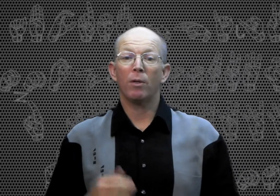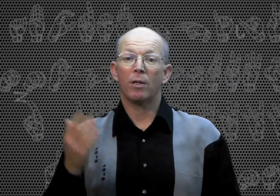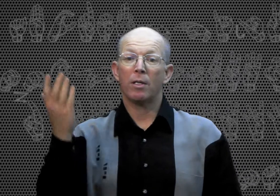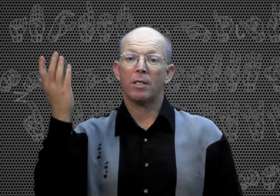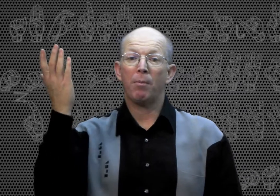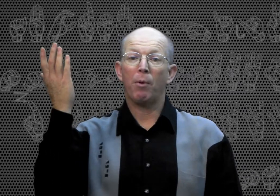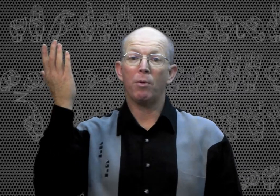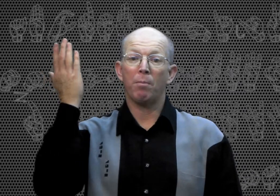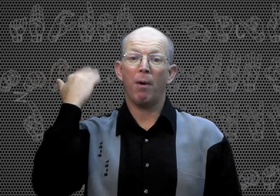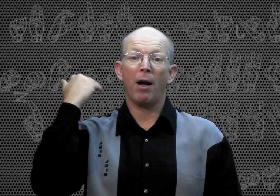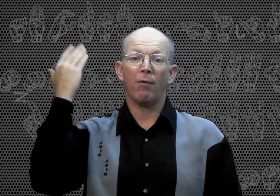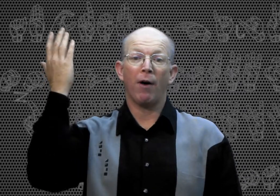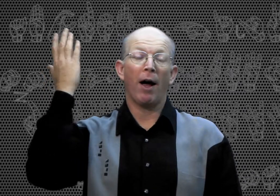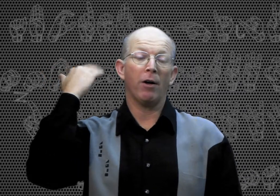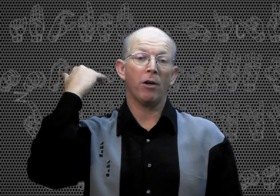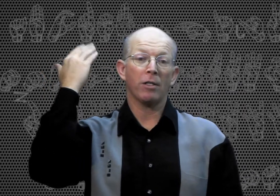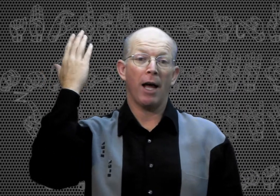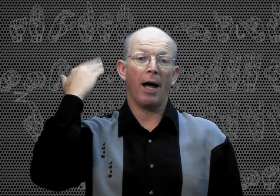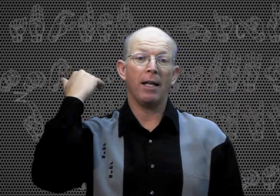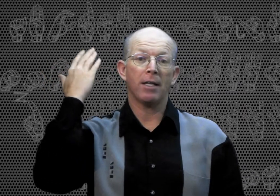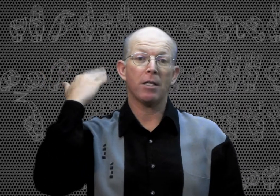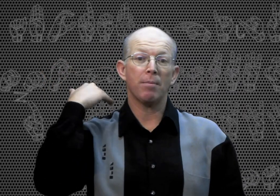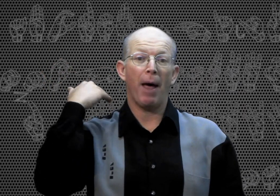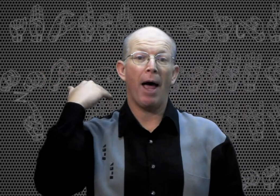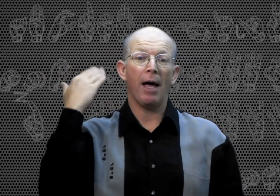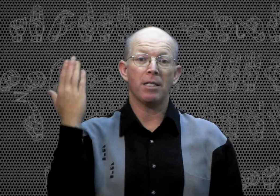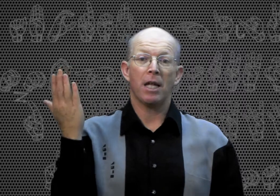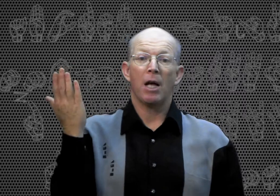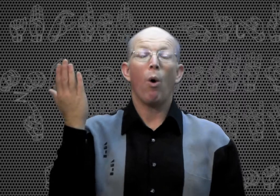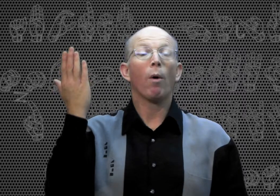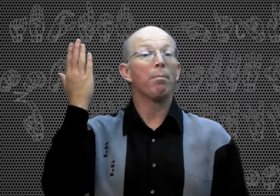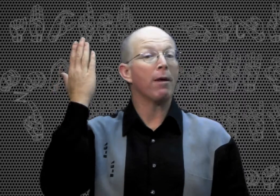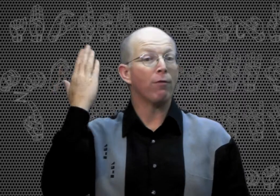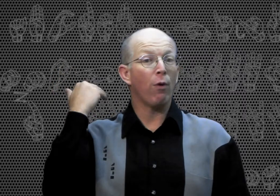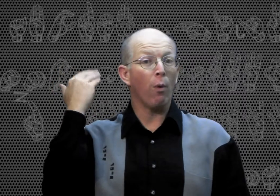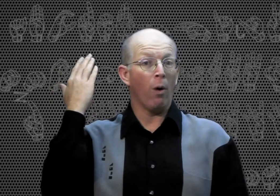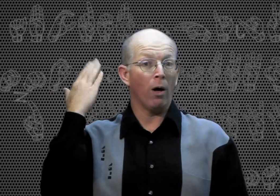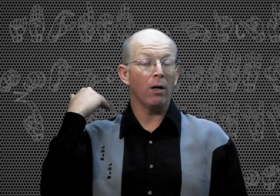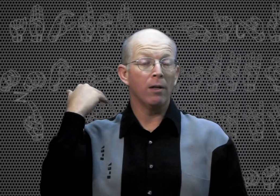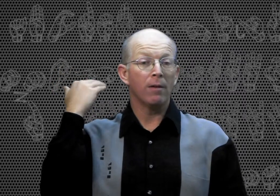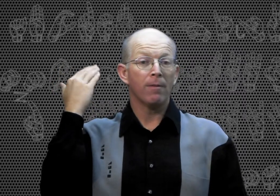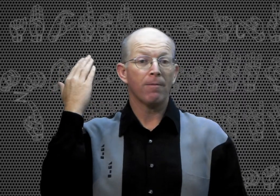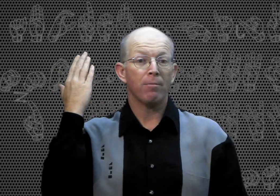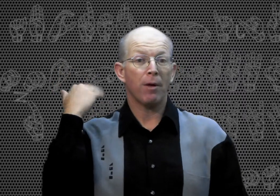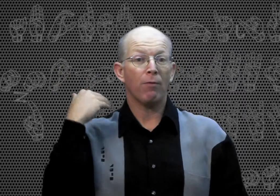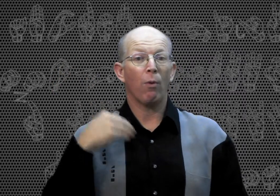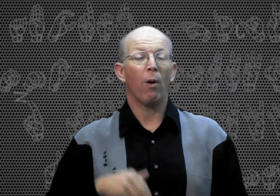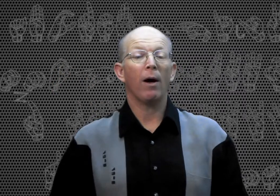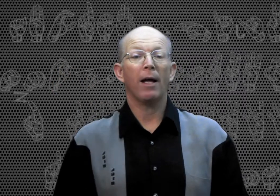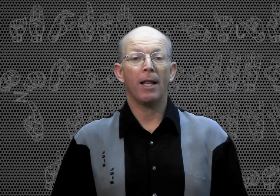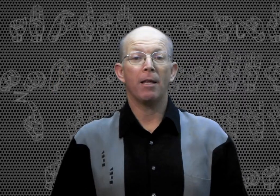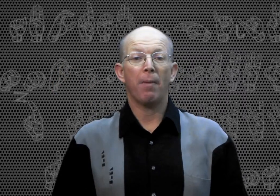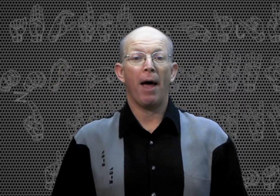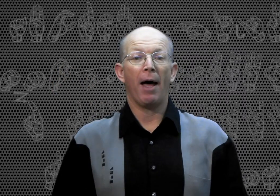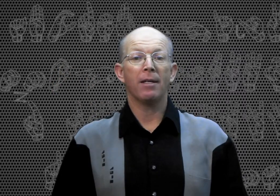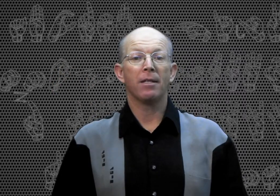modifier, your sign, this is past, or before, before, in the past.